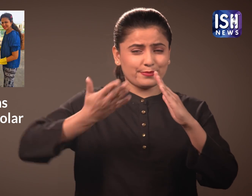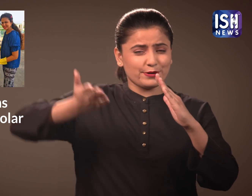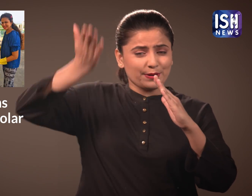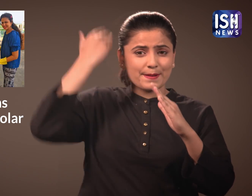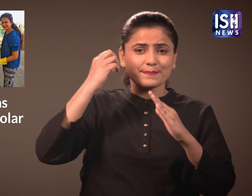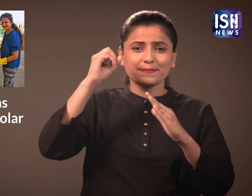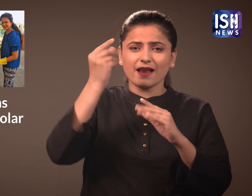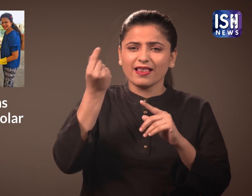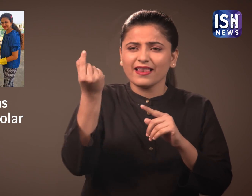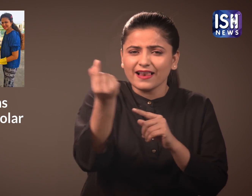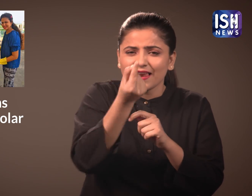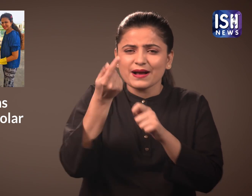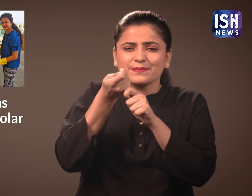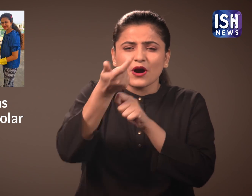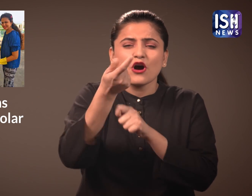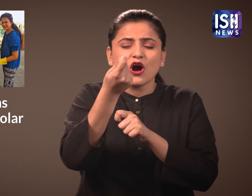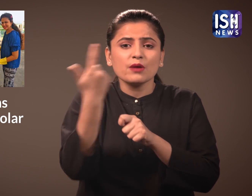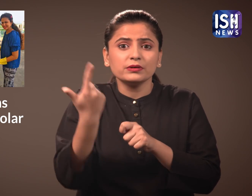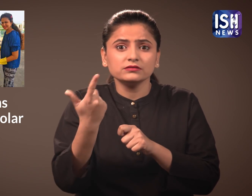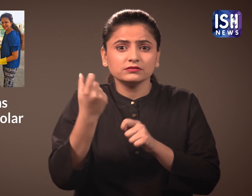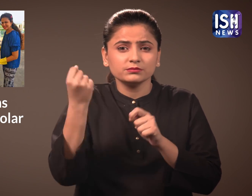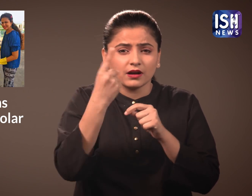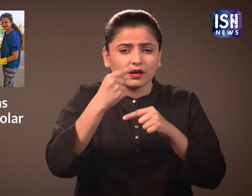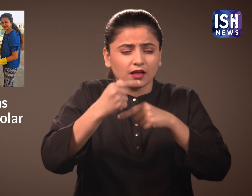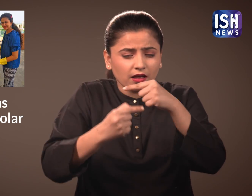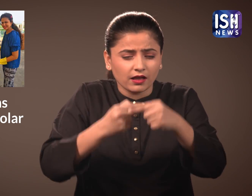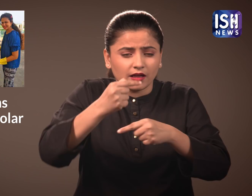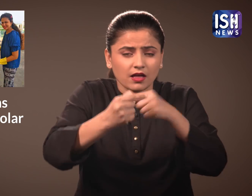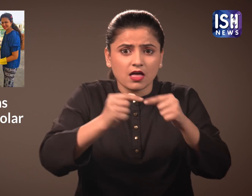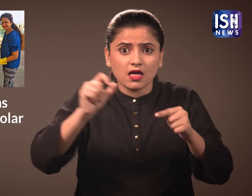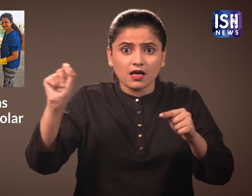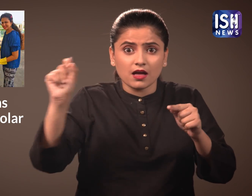The electricity bill would touch Rs 10,000 per month.